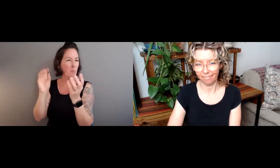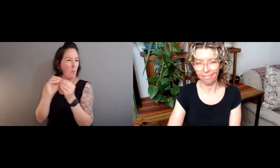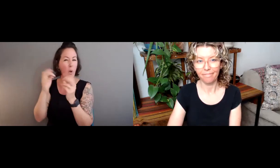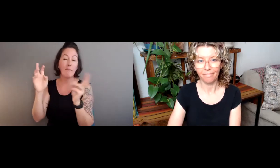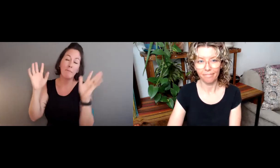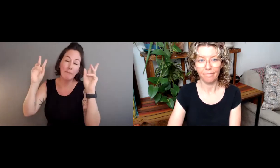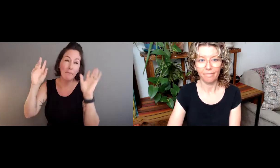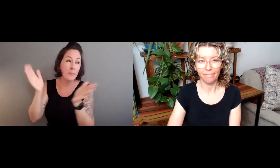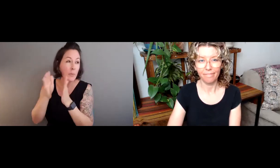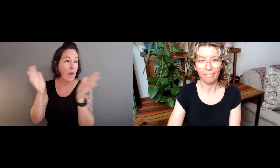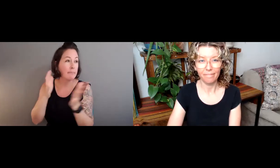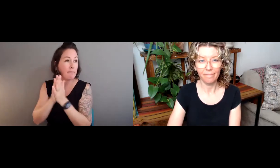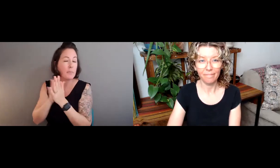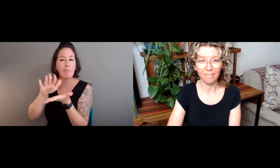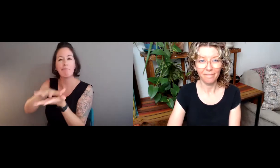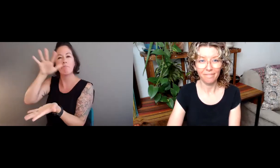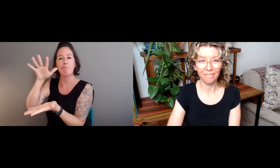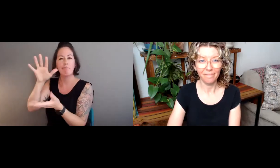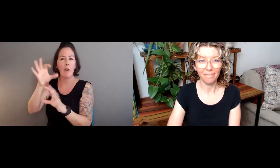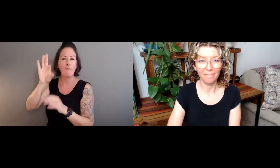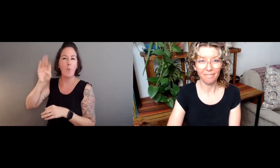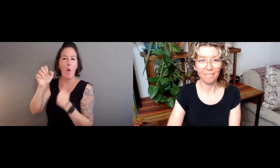and is tied into the sign bank.